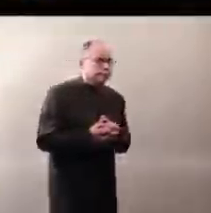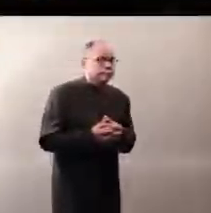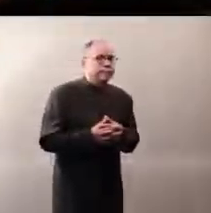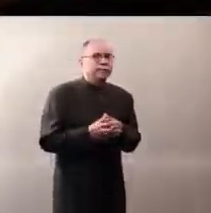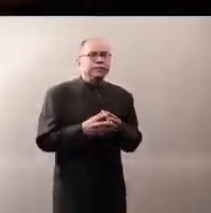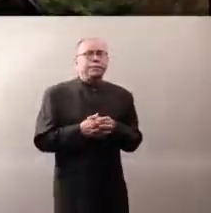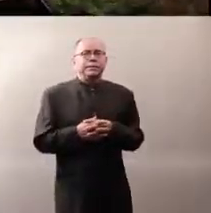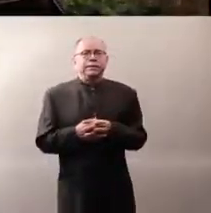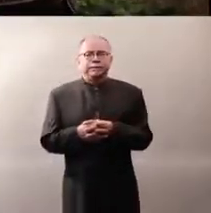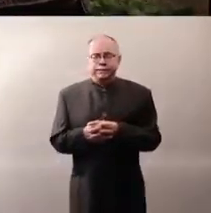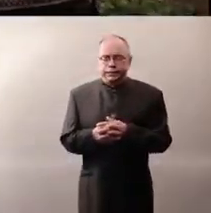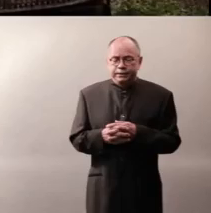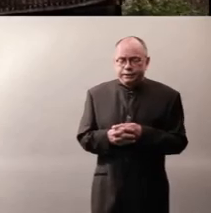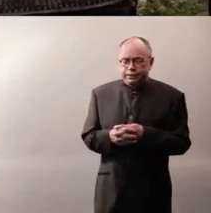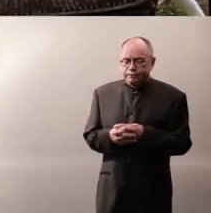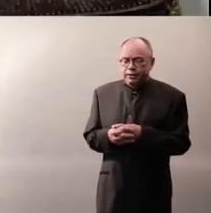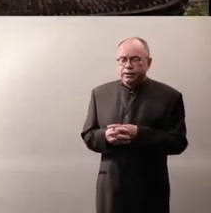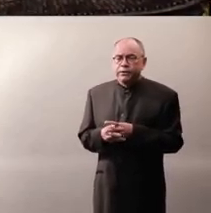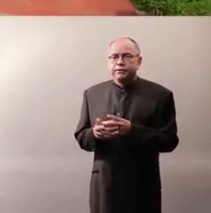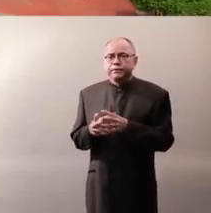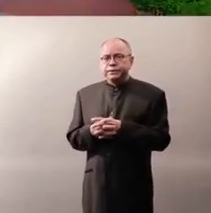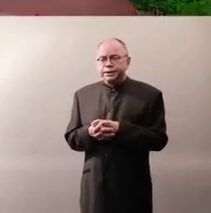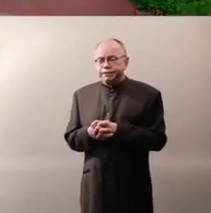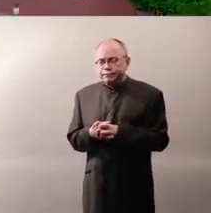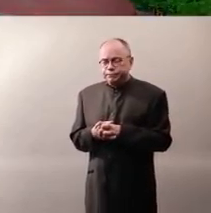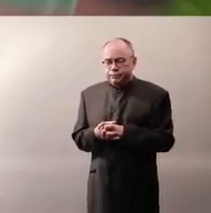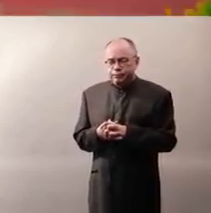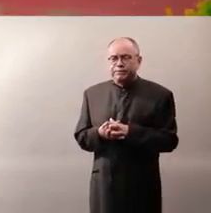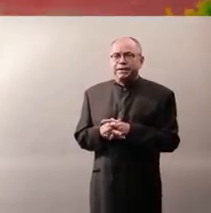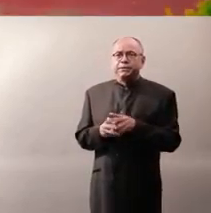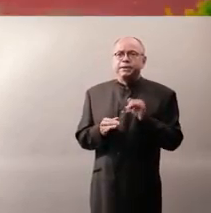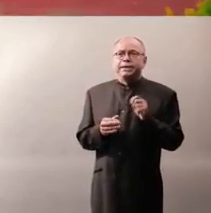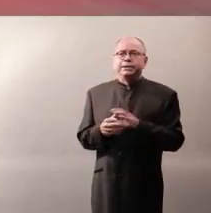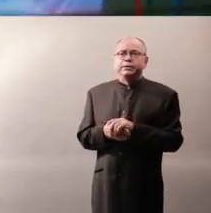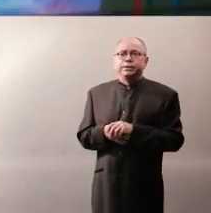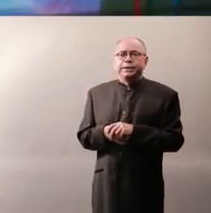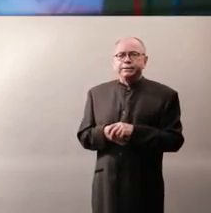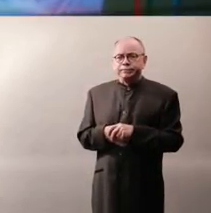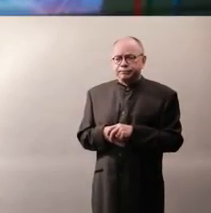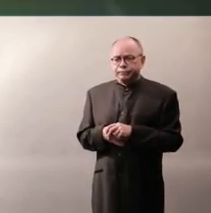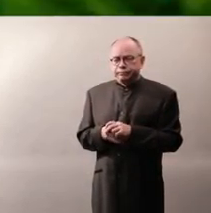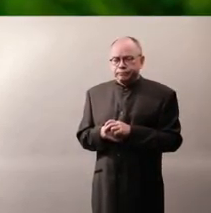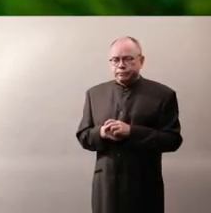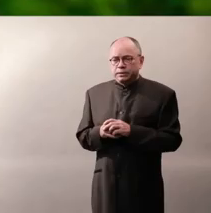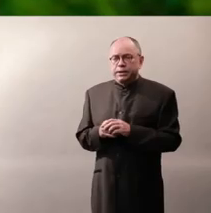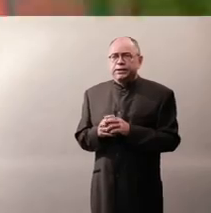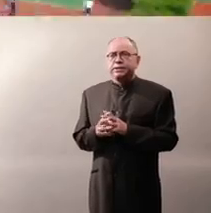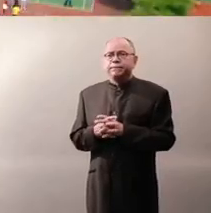First, about the university. The university was founded in 1929. It is the